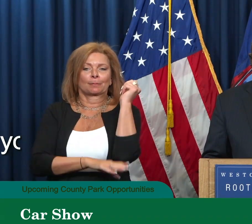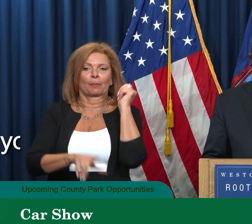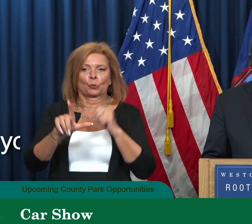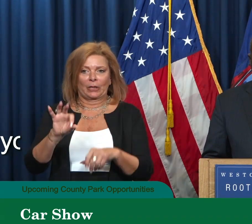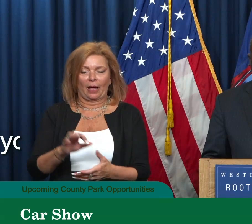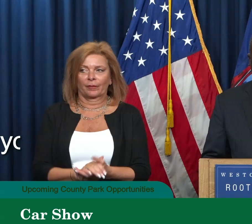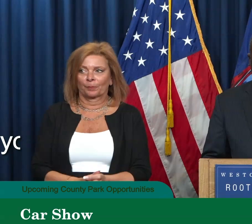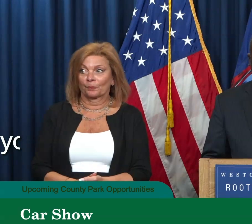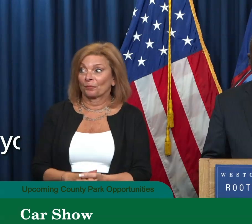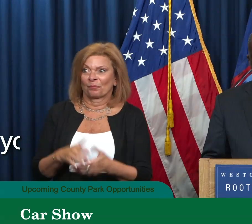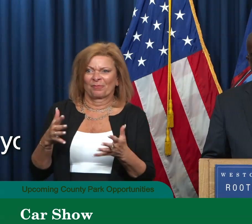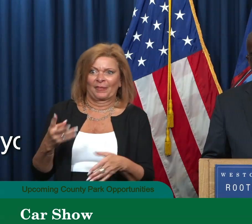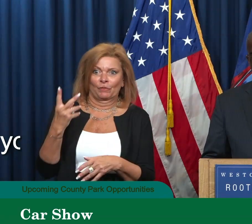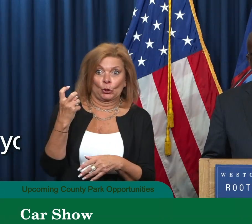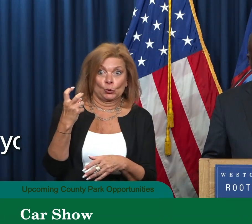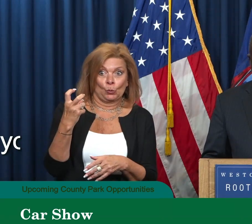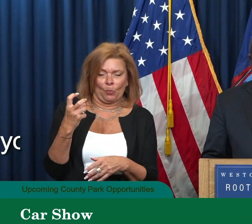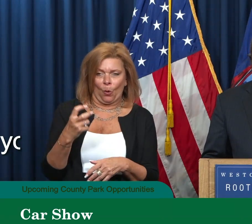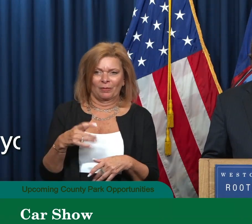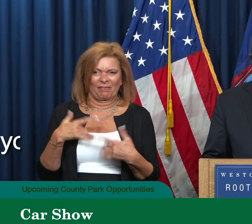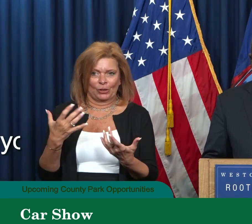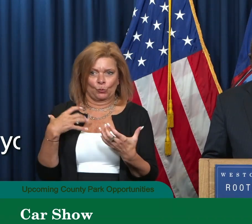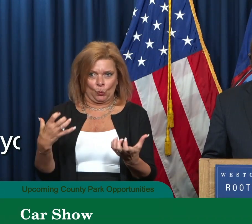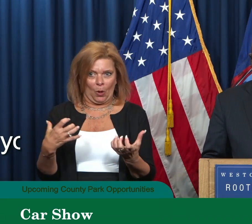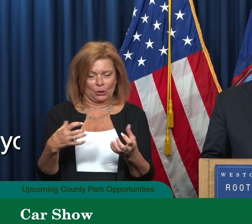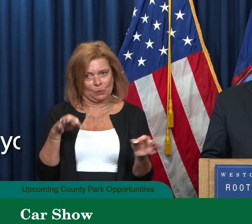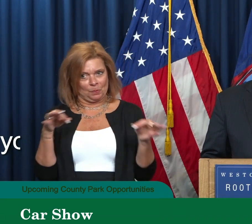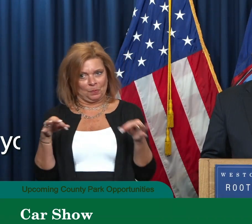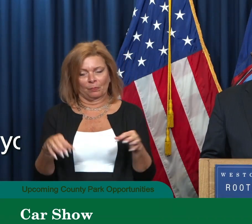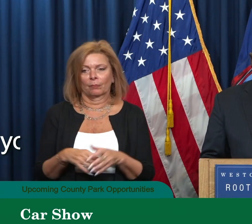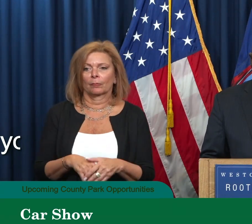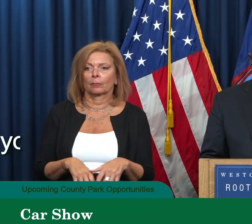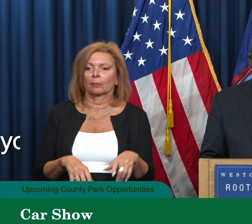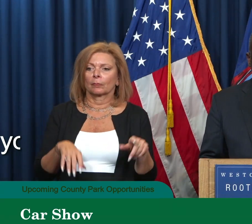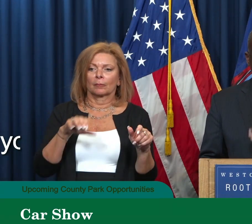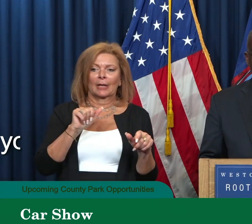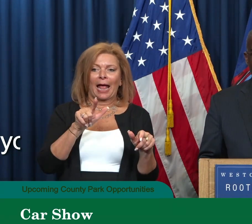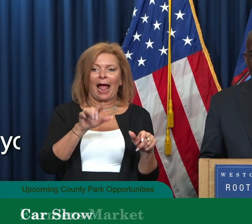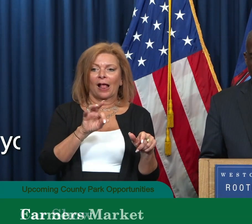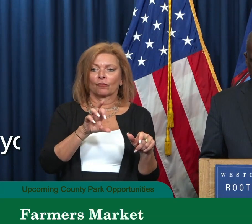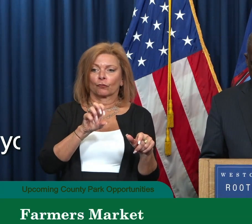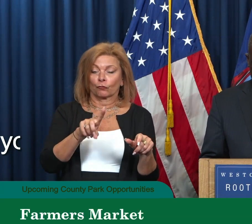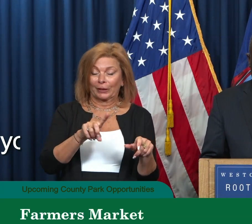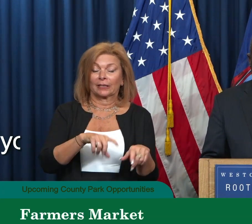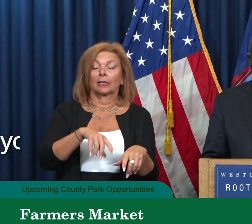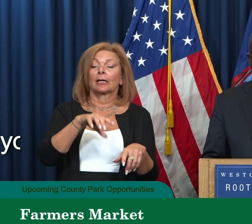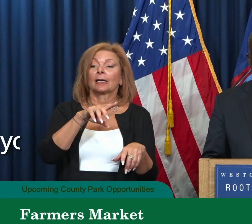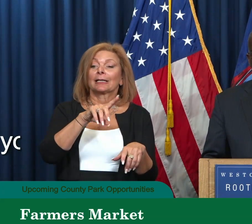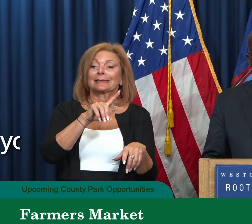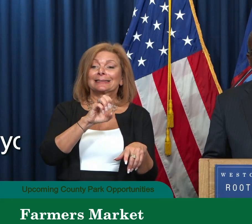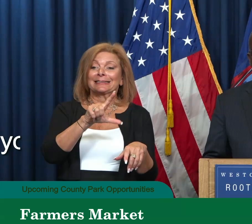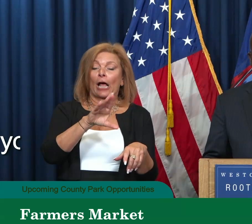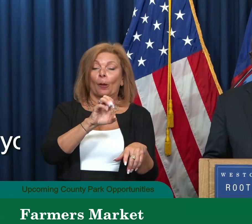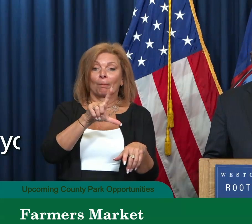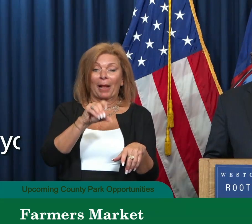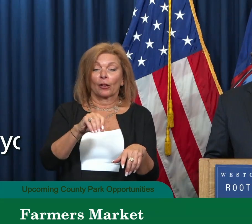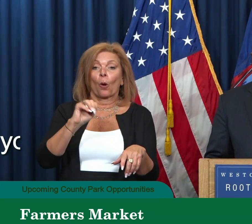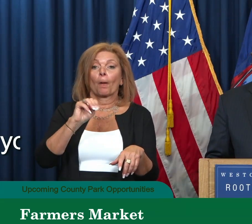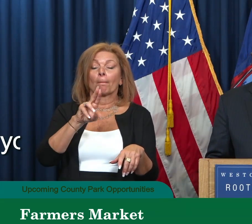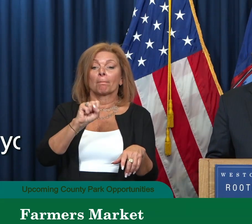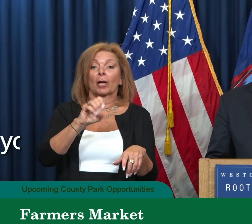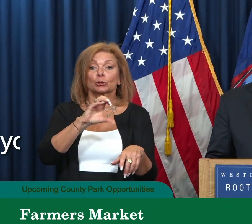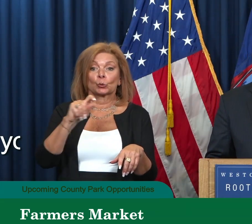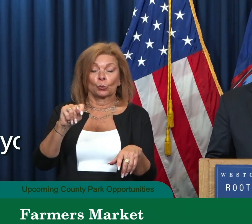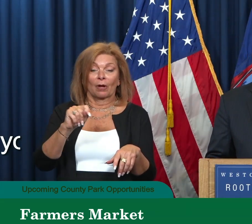we have two more events that we want to highlight. One is at the Alfred B. Del Bello Muscoot Farm, which is in Somers. That's the farmers